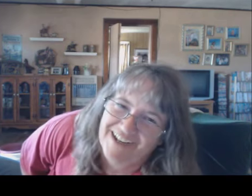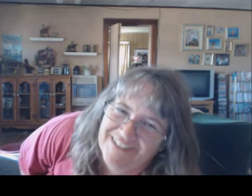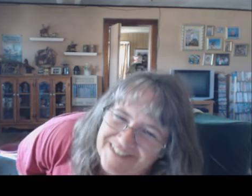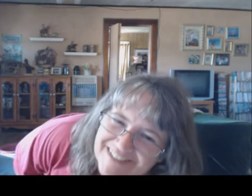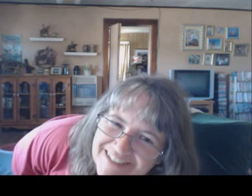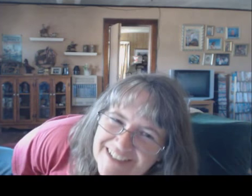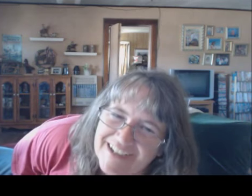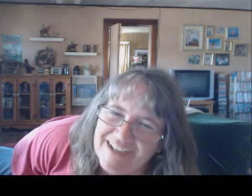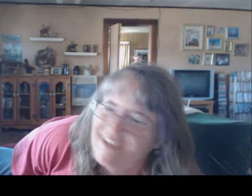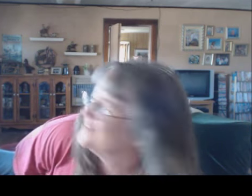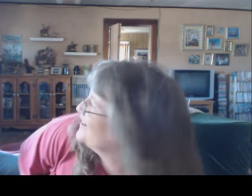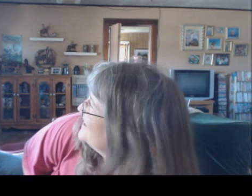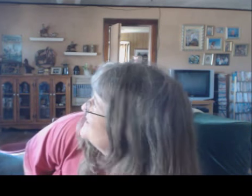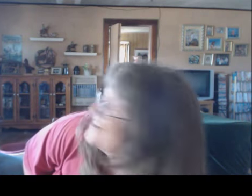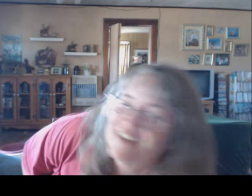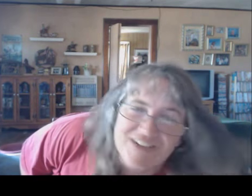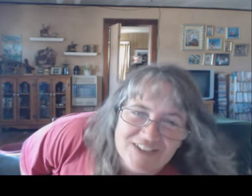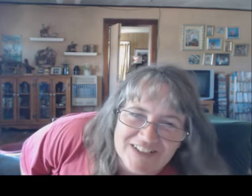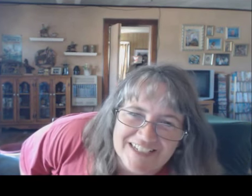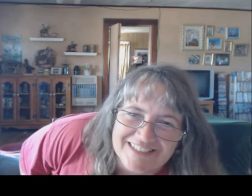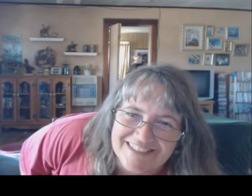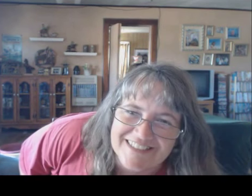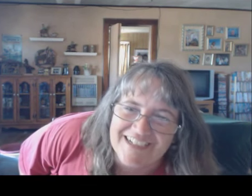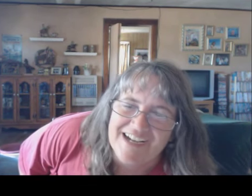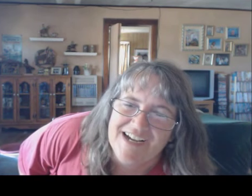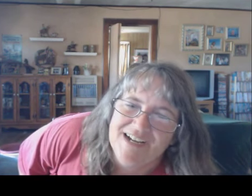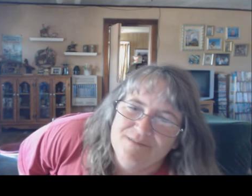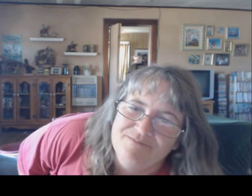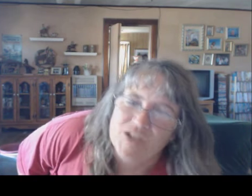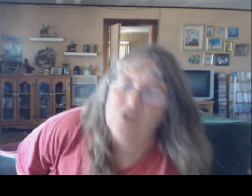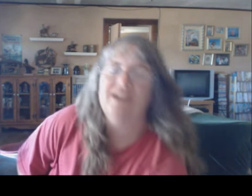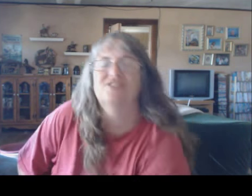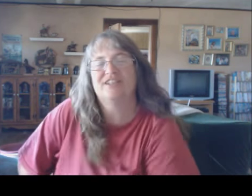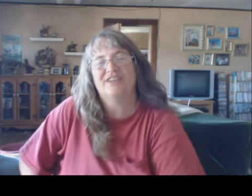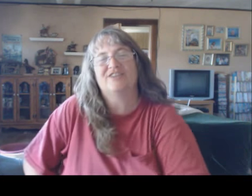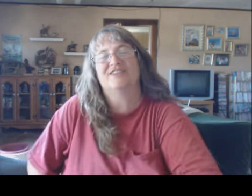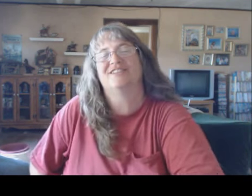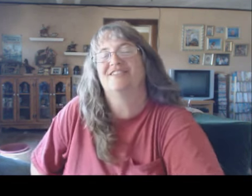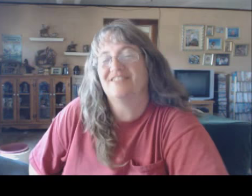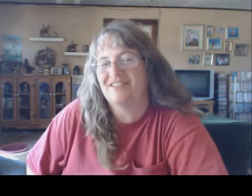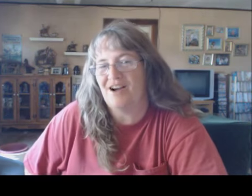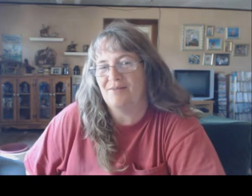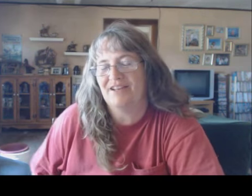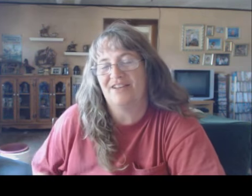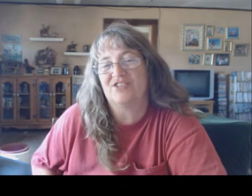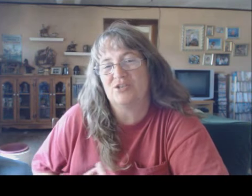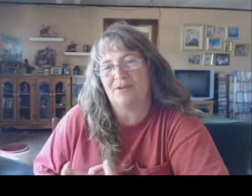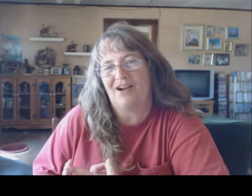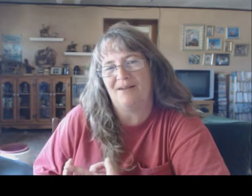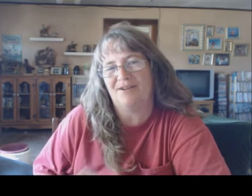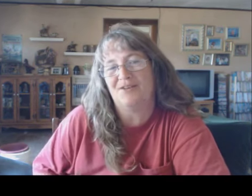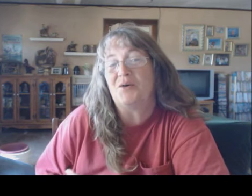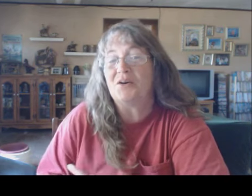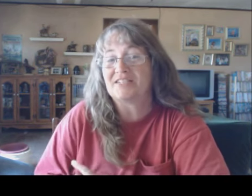count. Uh, look, he's going to Google it. Um, okay. So now you can comment of chupacabra or